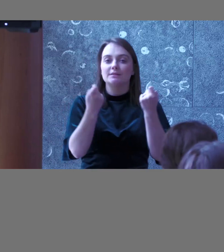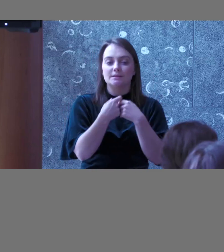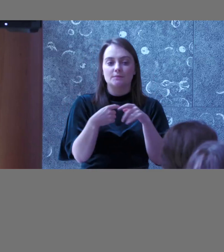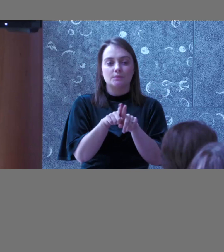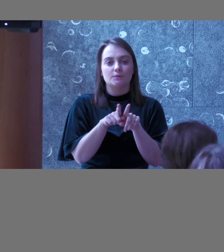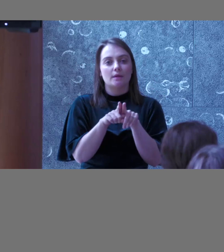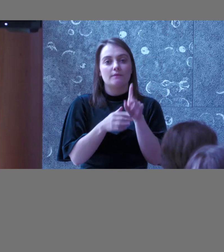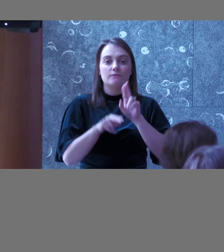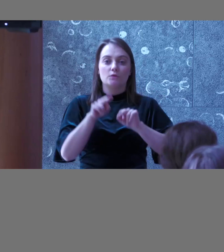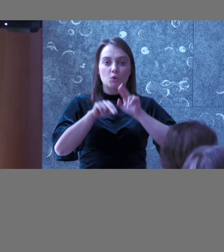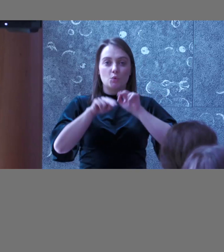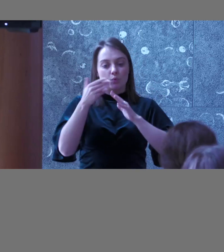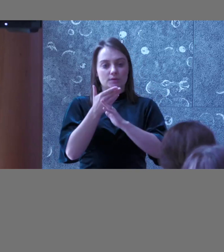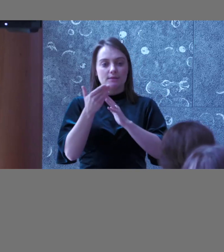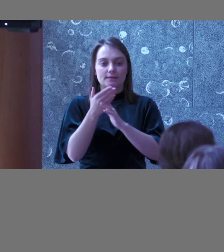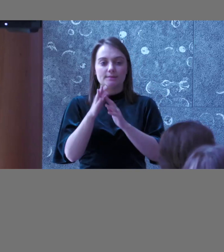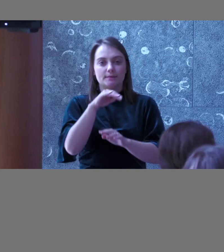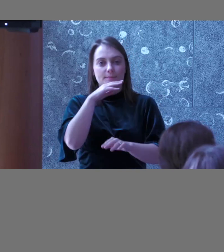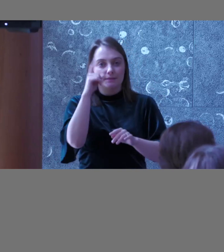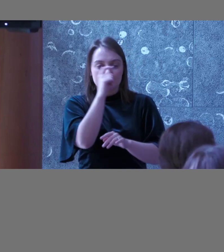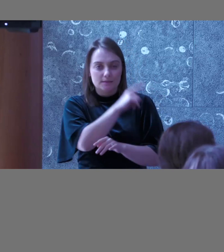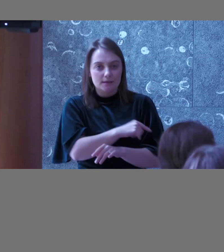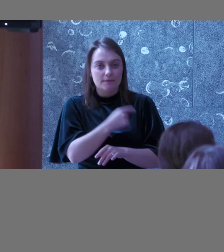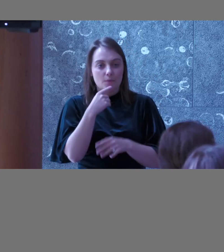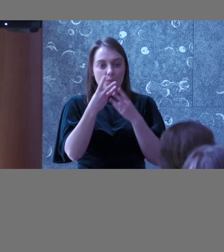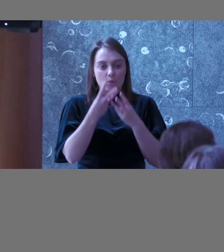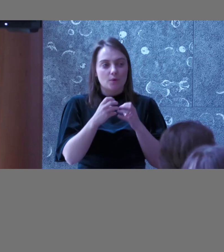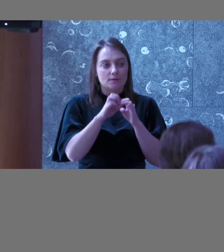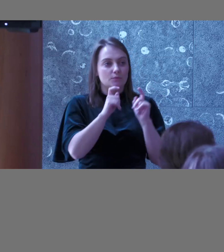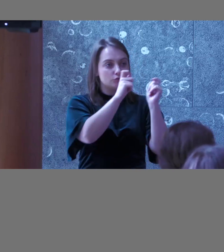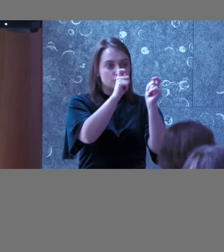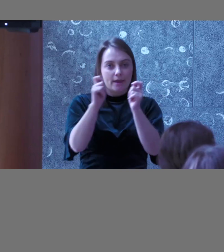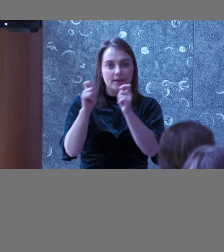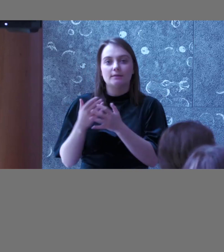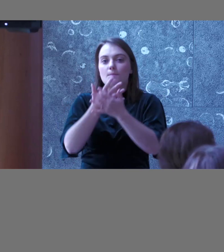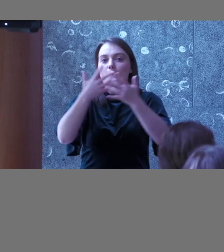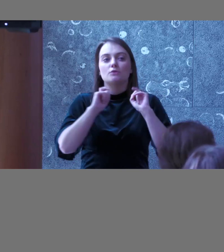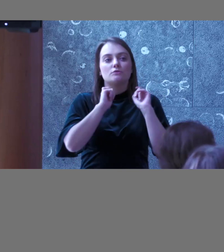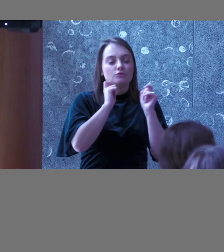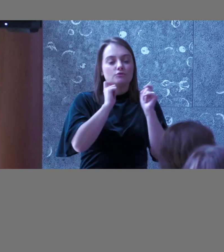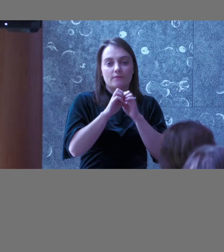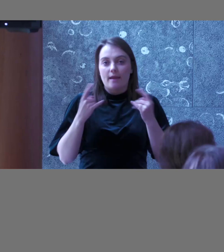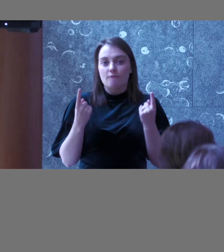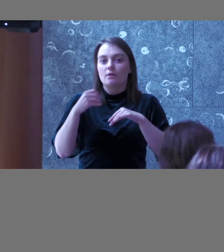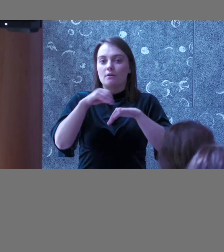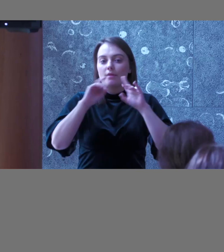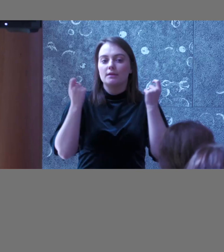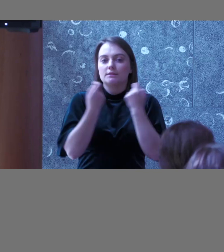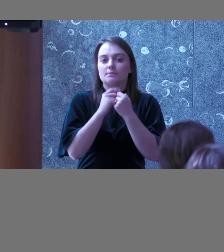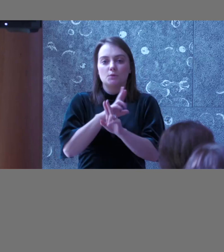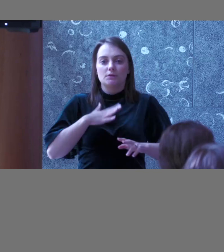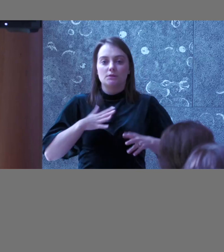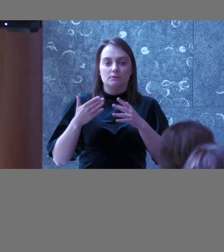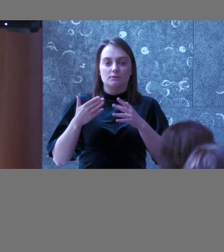new to accessibility that's going to be very difficult but it's about getting every member trained up so that they're aware that it's not just accessibility